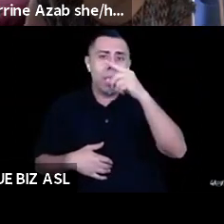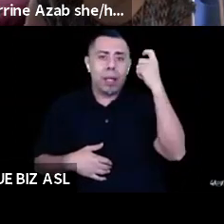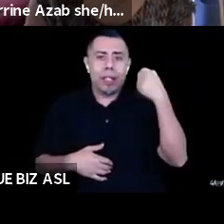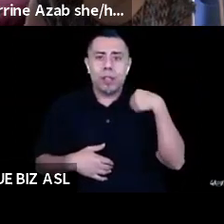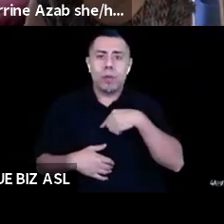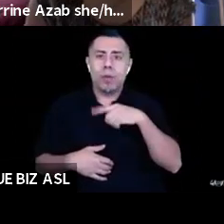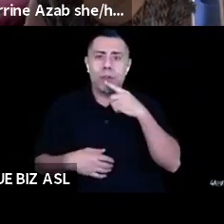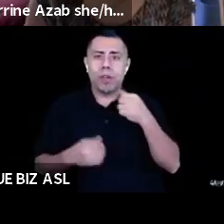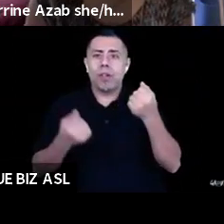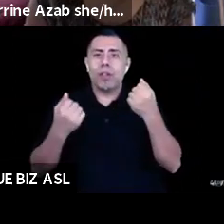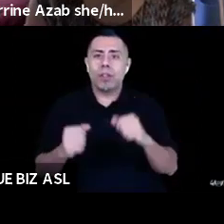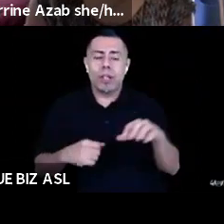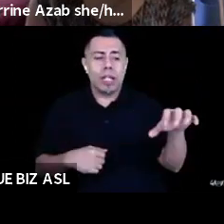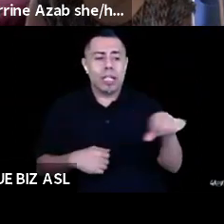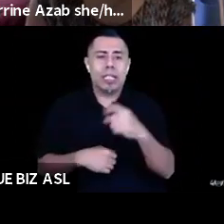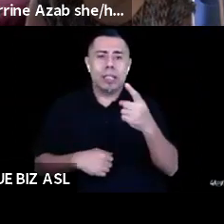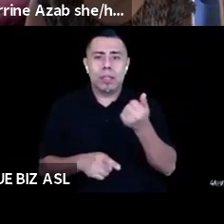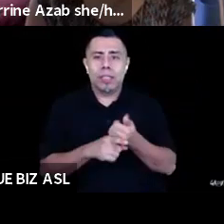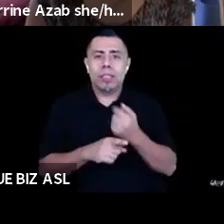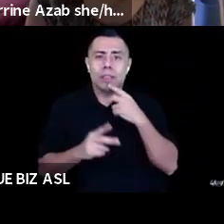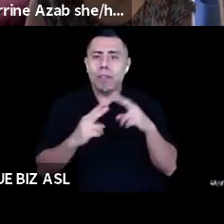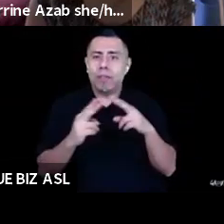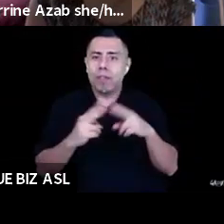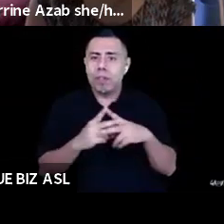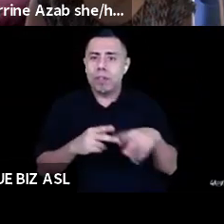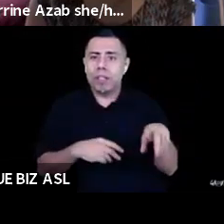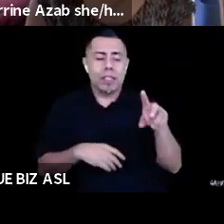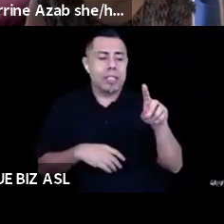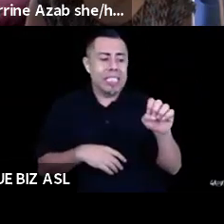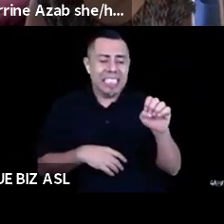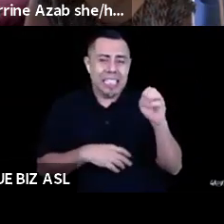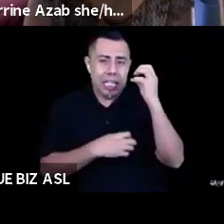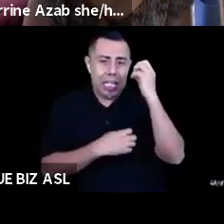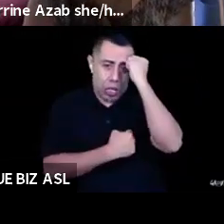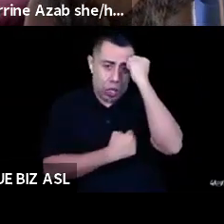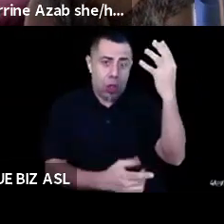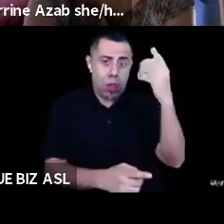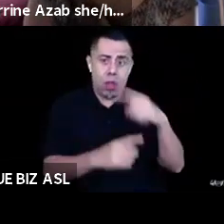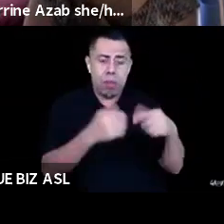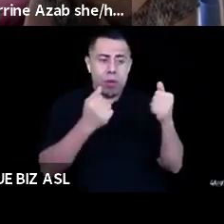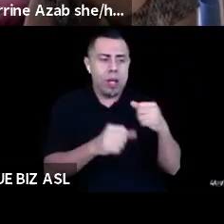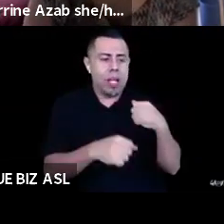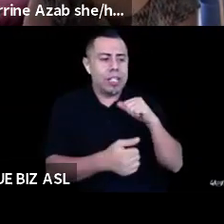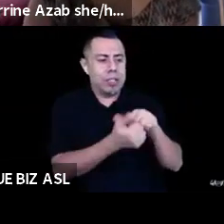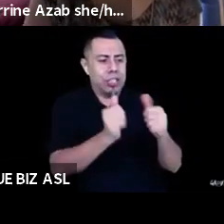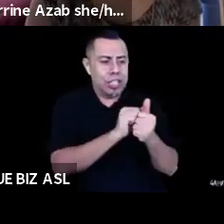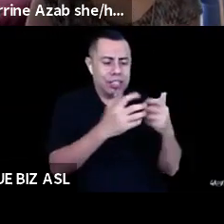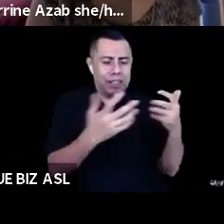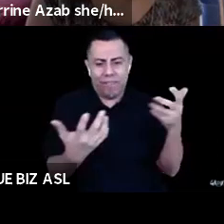inherently decolonial, um, and try to make it fit into a colonized box. So why do we want to do that? And so I like to, uh,